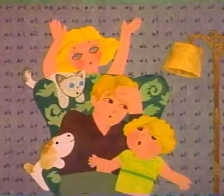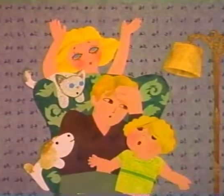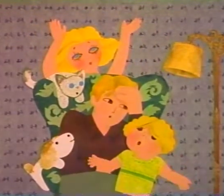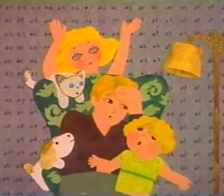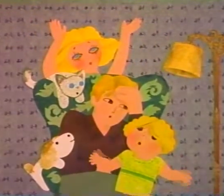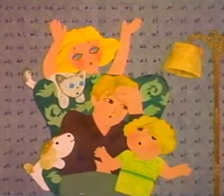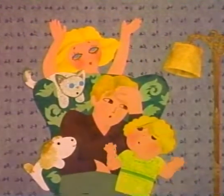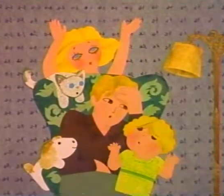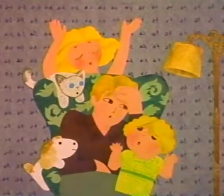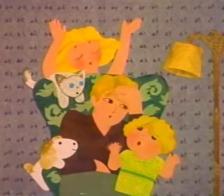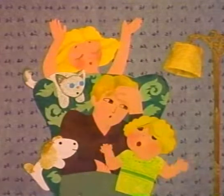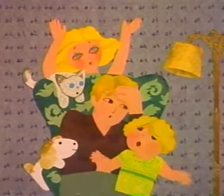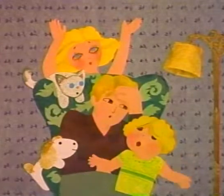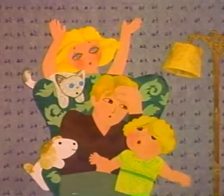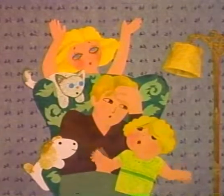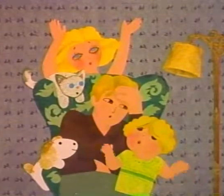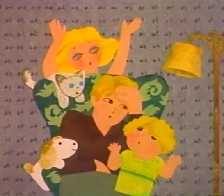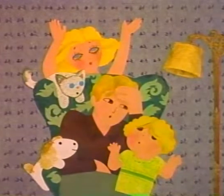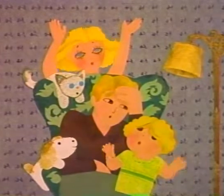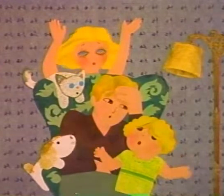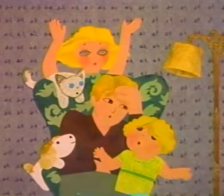She wants everything blue.